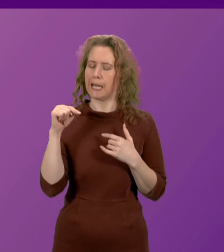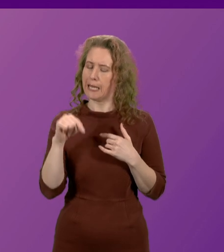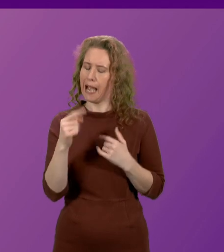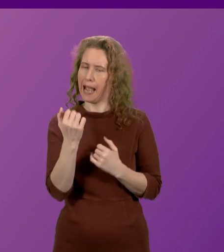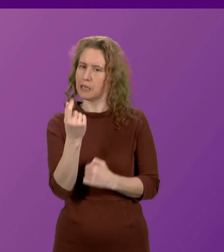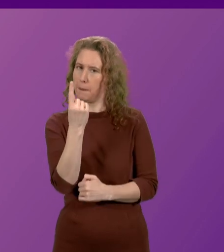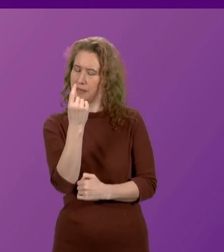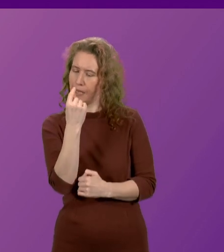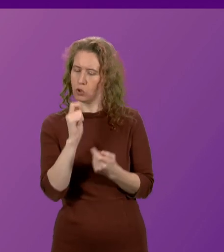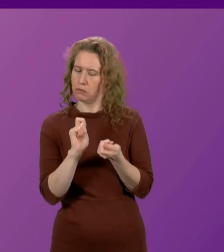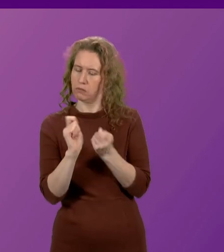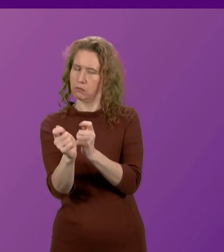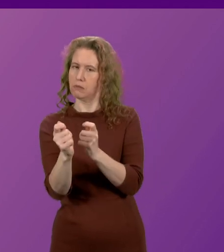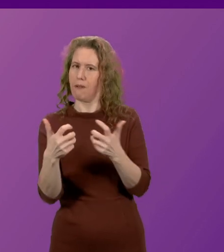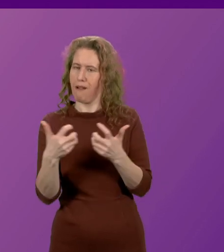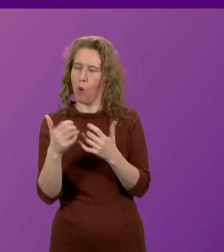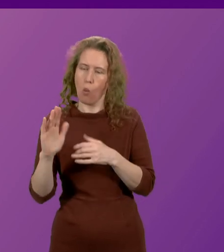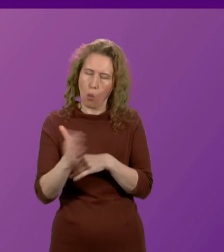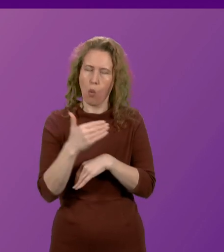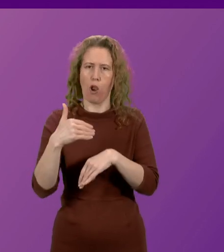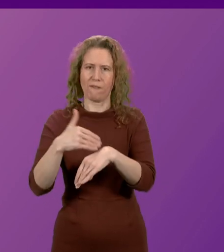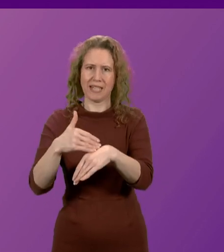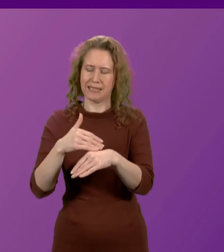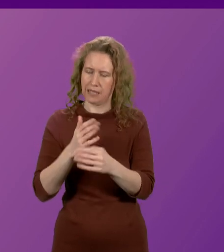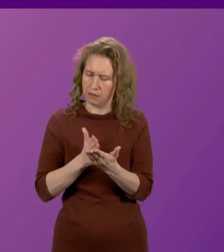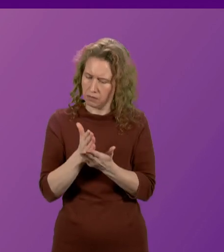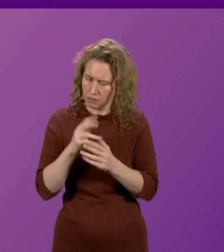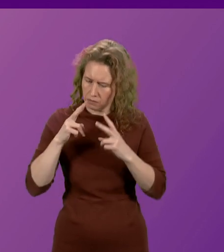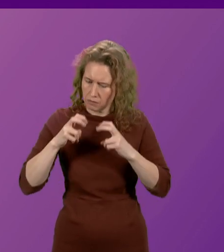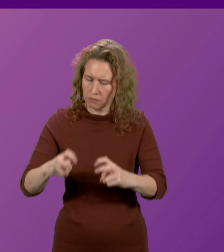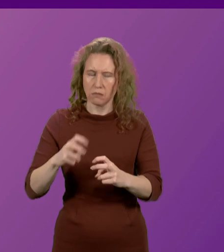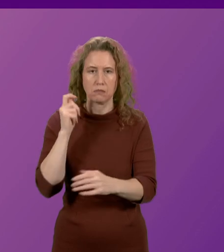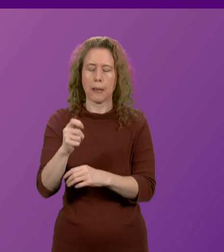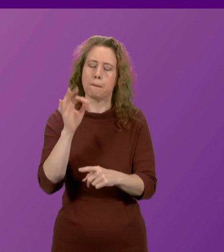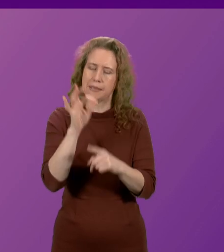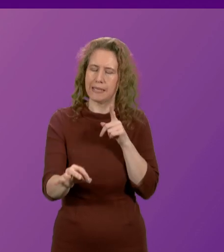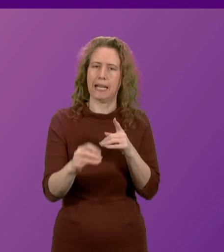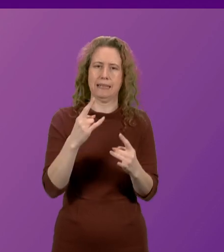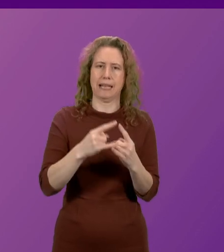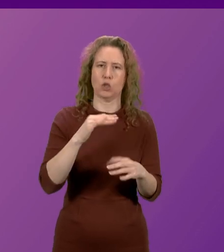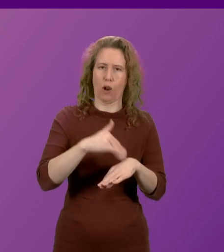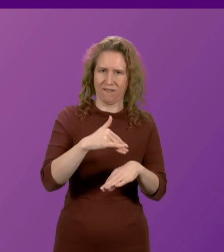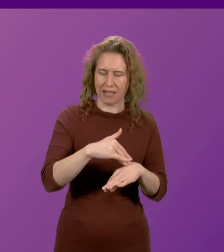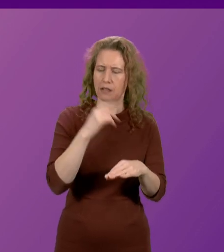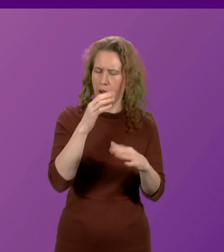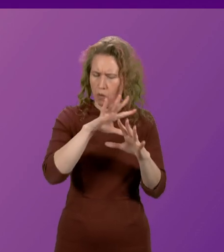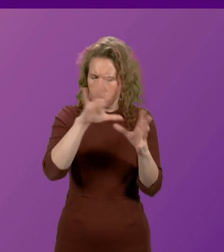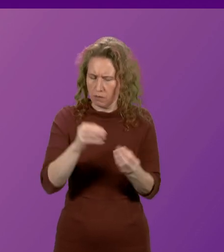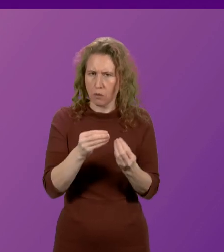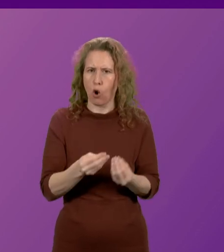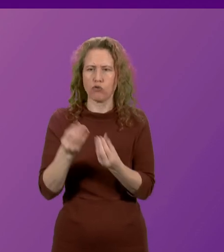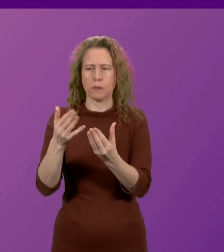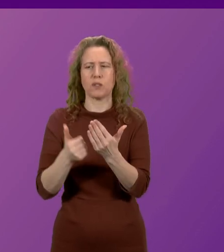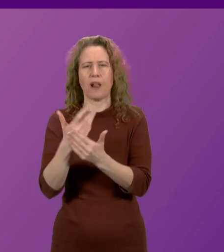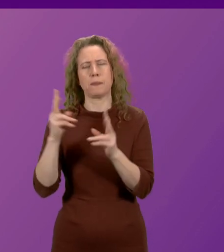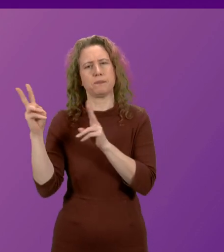to transform the way all offences are prosecuted, and in particular sexual offences, and that will contribute to the development, and